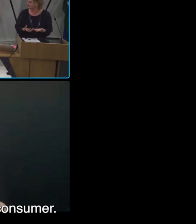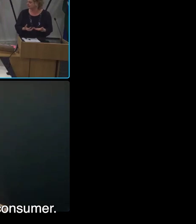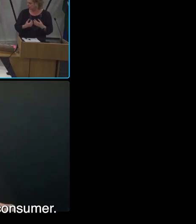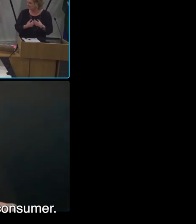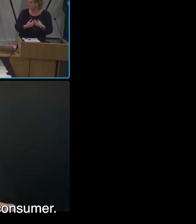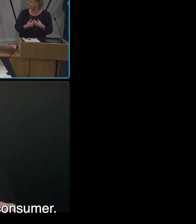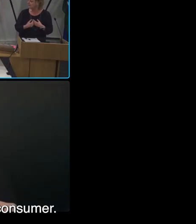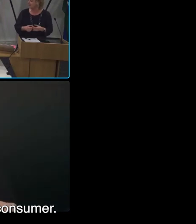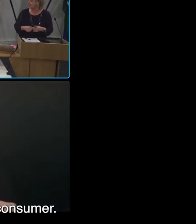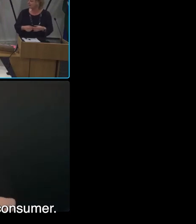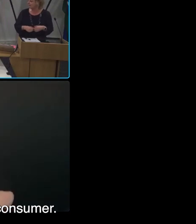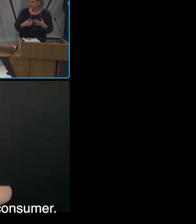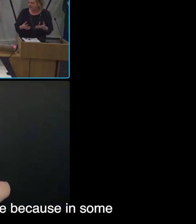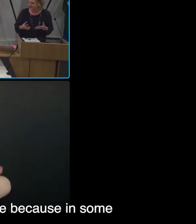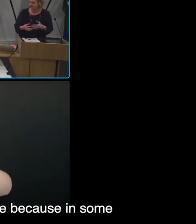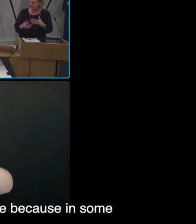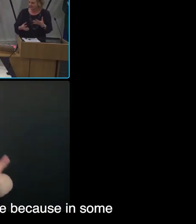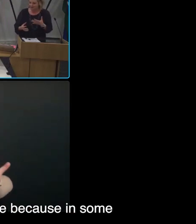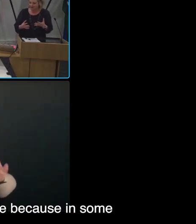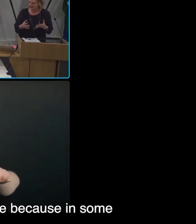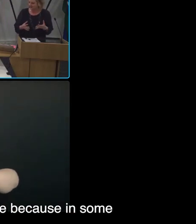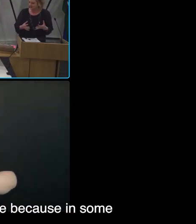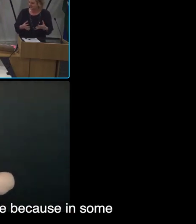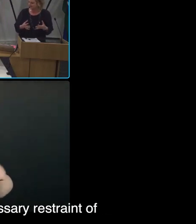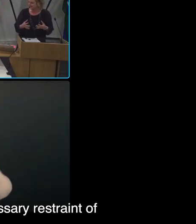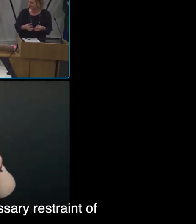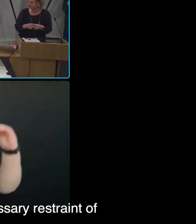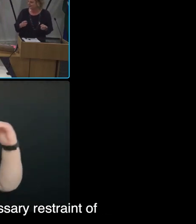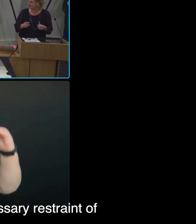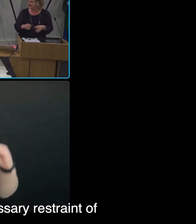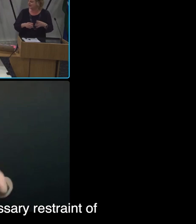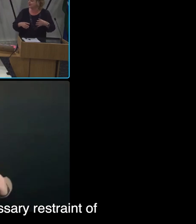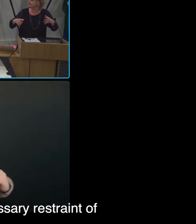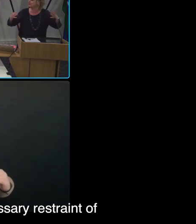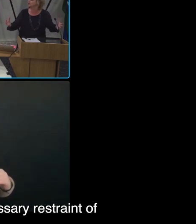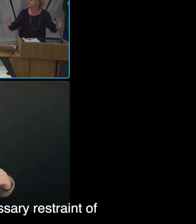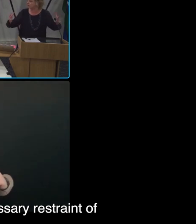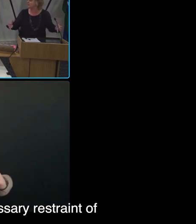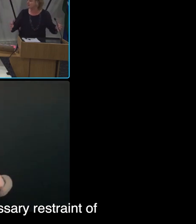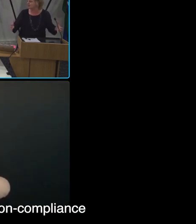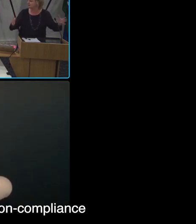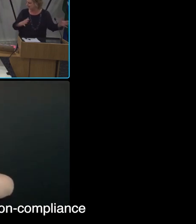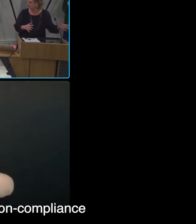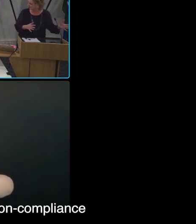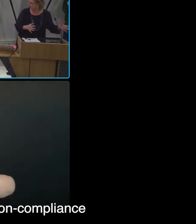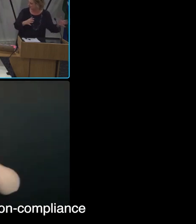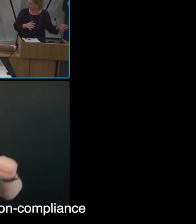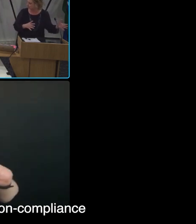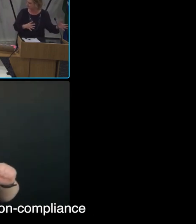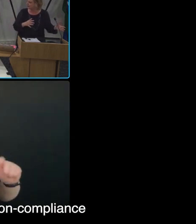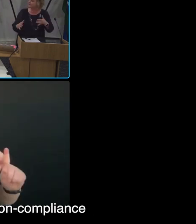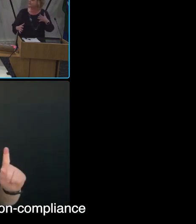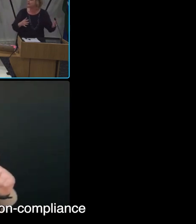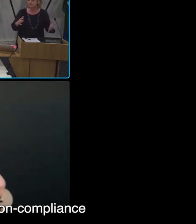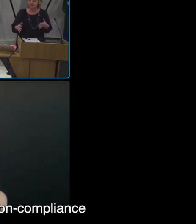consumer, right? And at the moment that's reasonable, because in some circumstances, you know, unnecessary restraint of one person might give